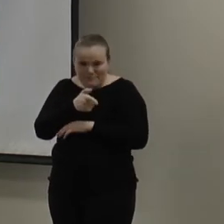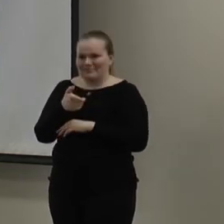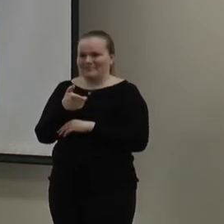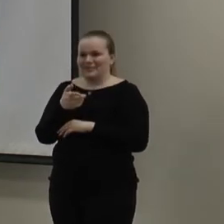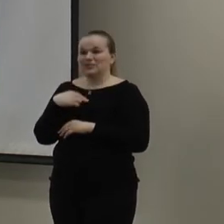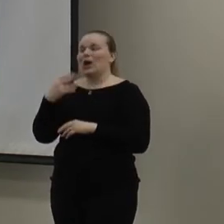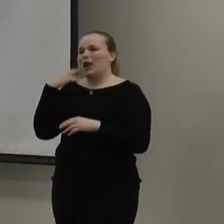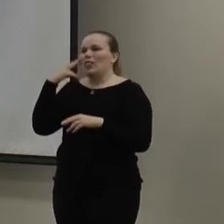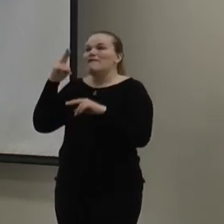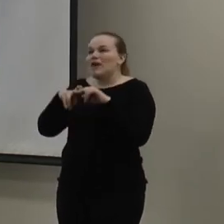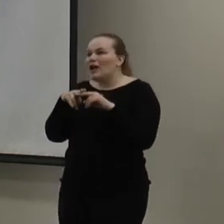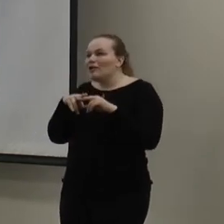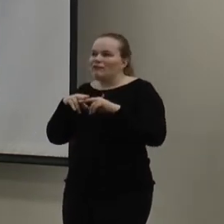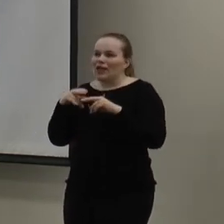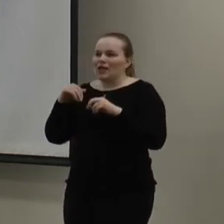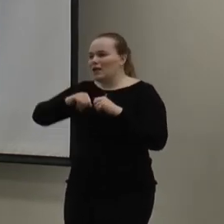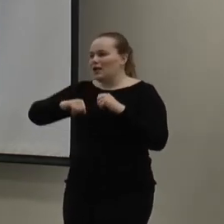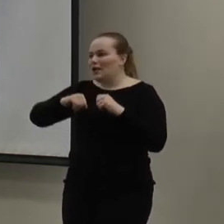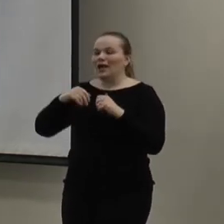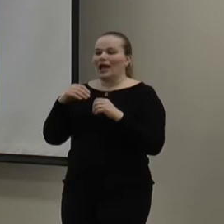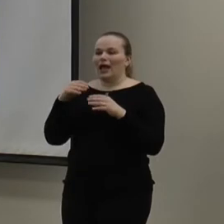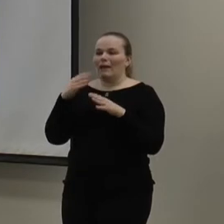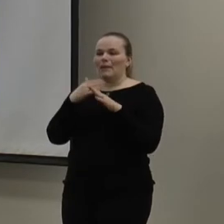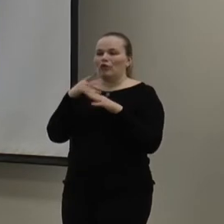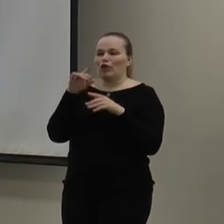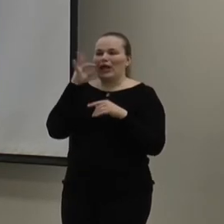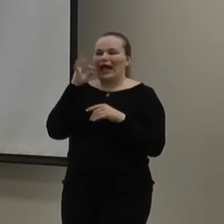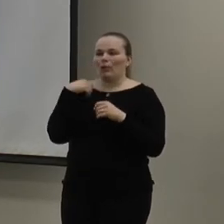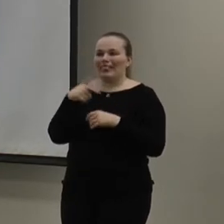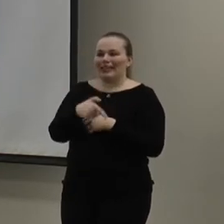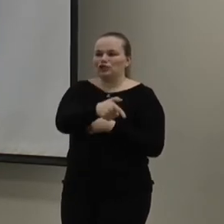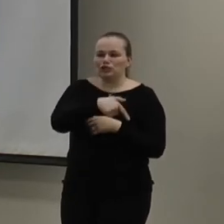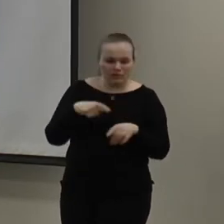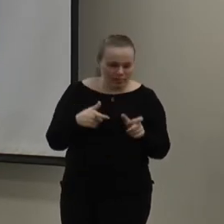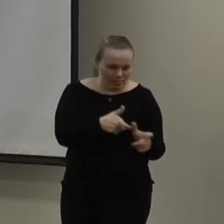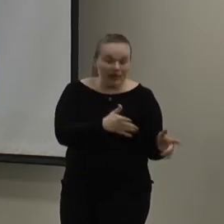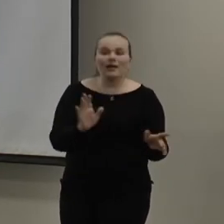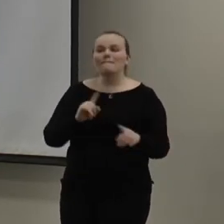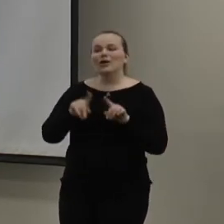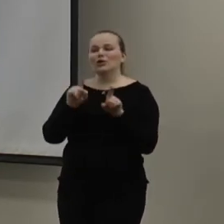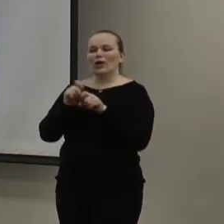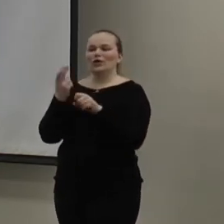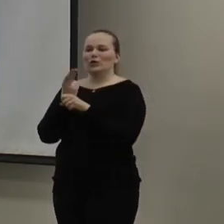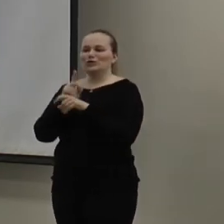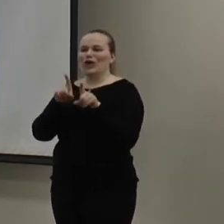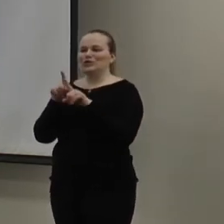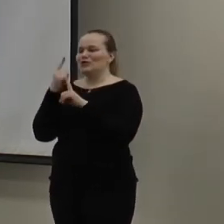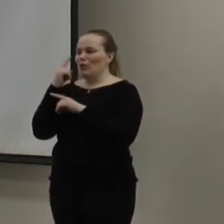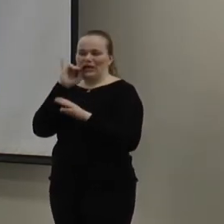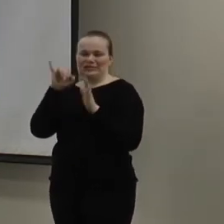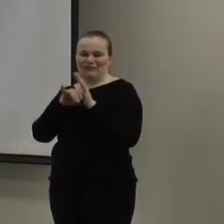the fun that you might have of kind of like annoying your cat with this red laser, you can also use it to basically identify